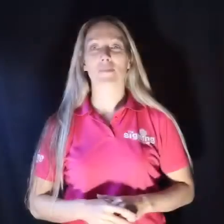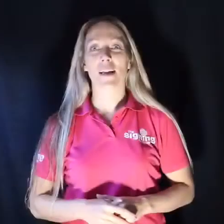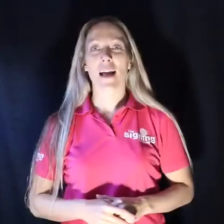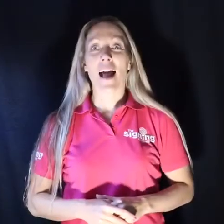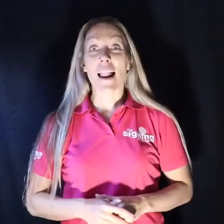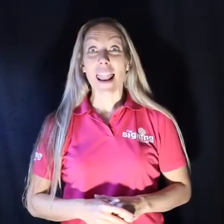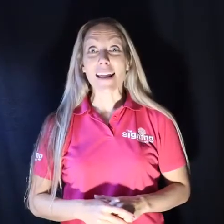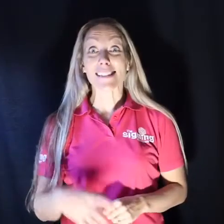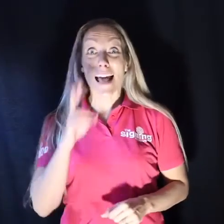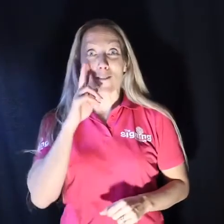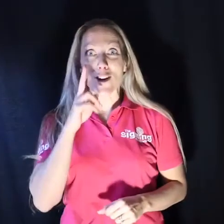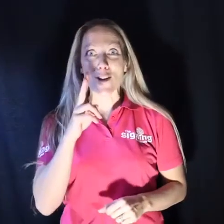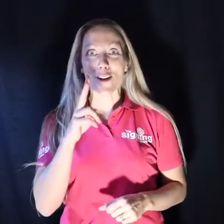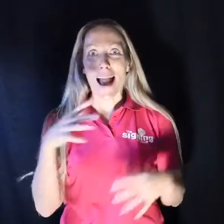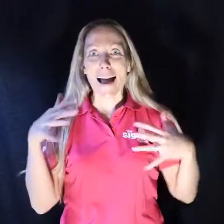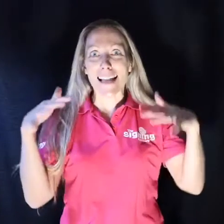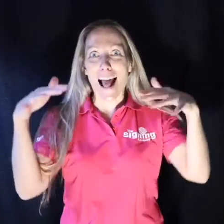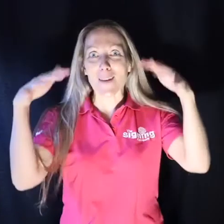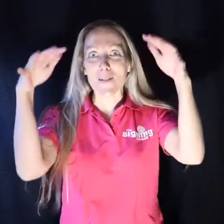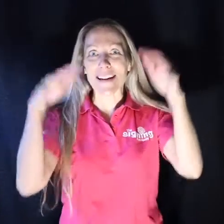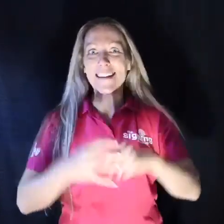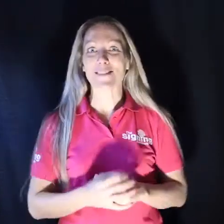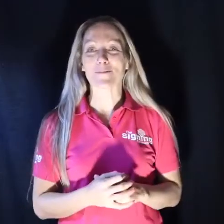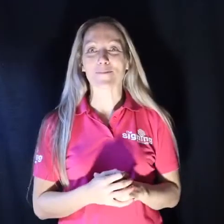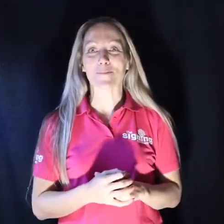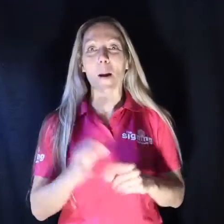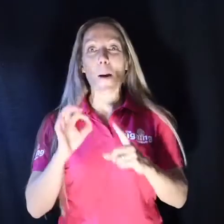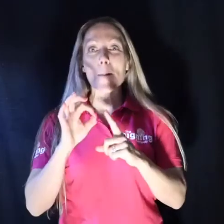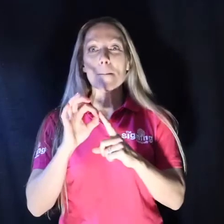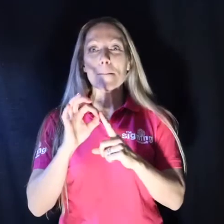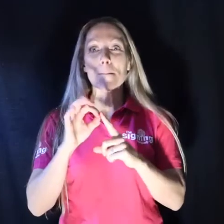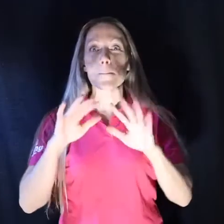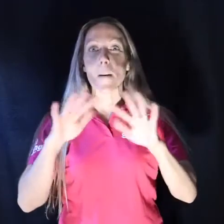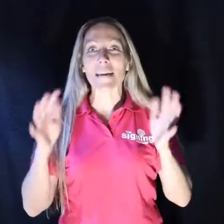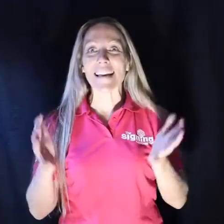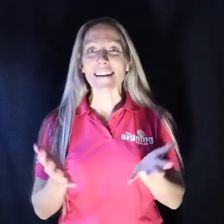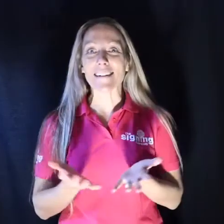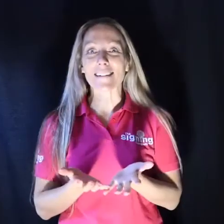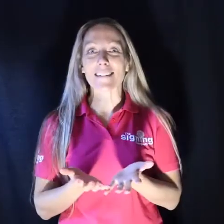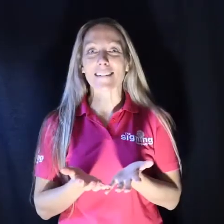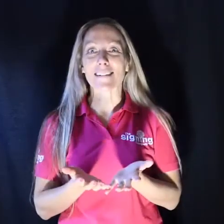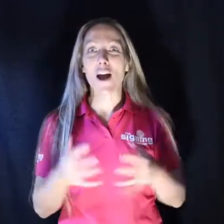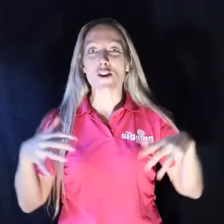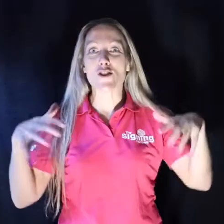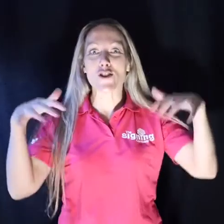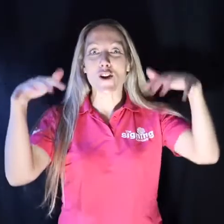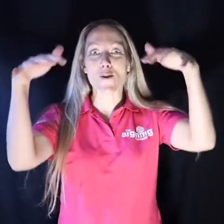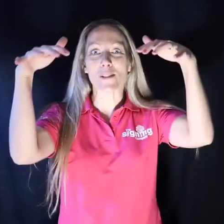Let's have a look at Halloween. Pumpkin. Ghost.